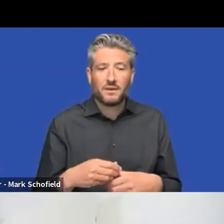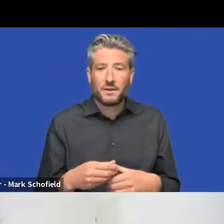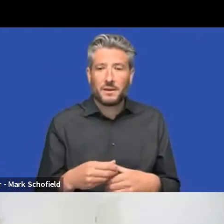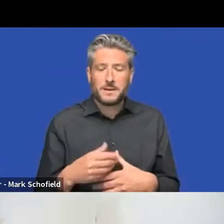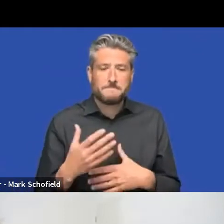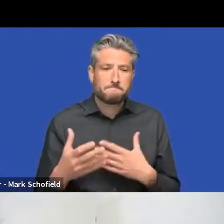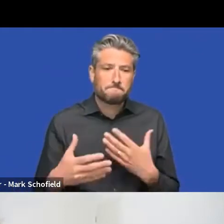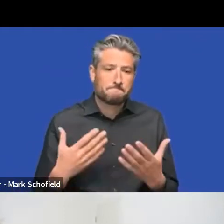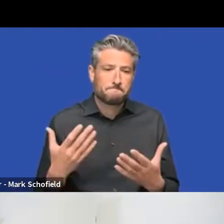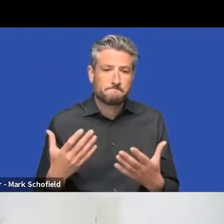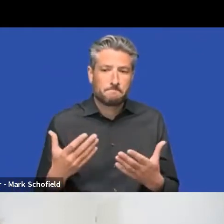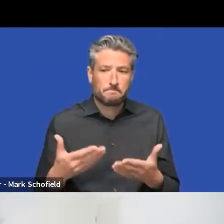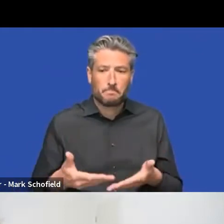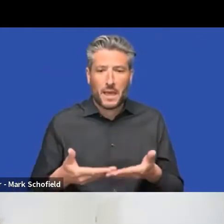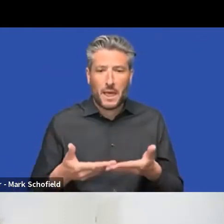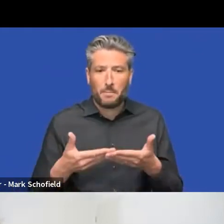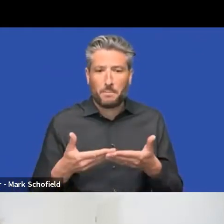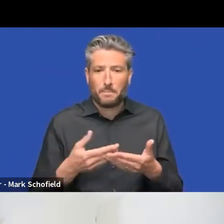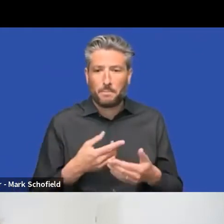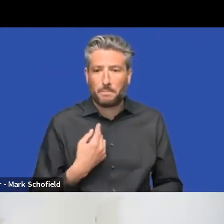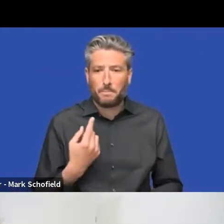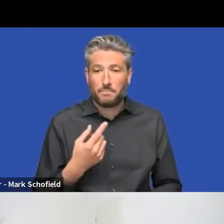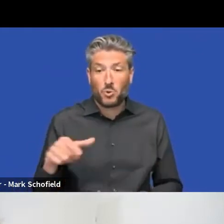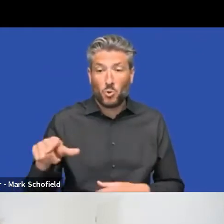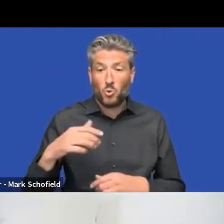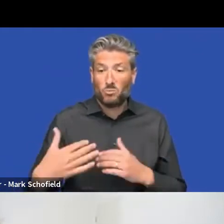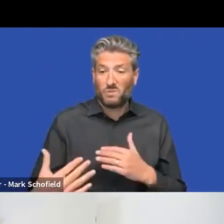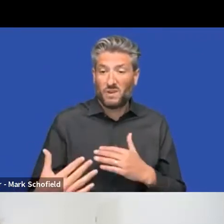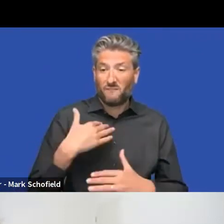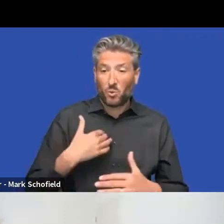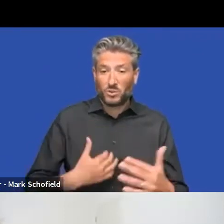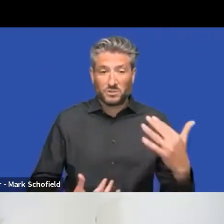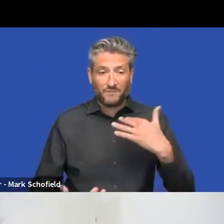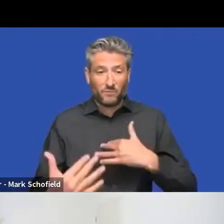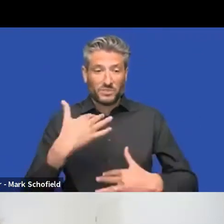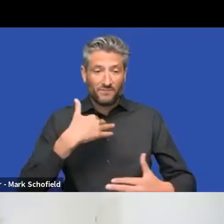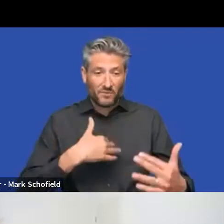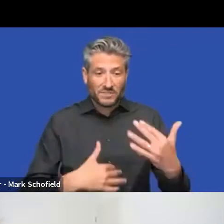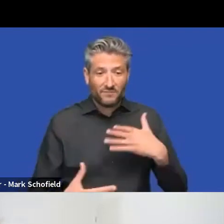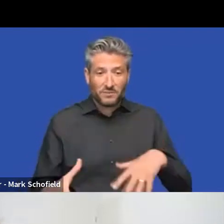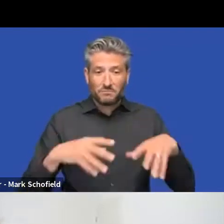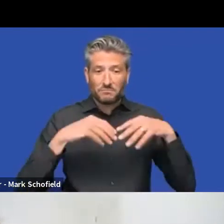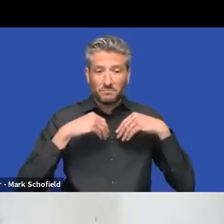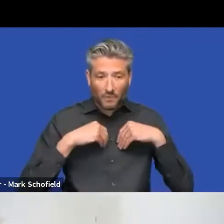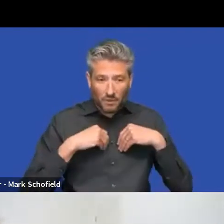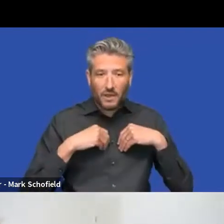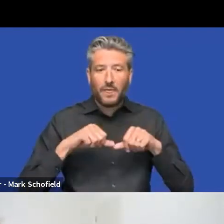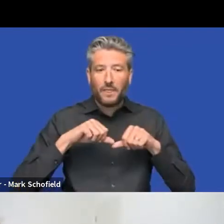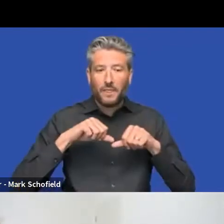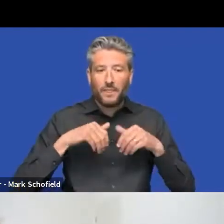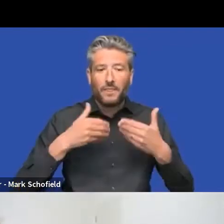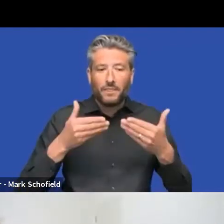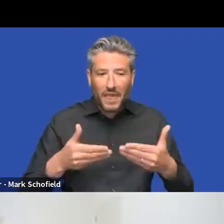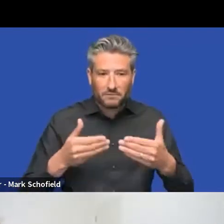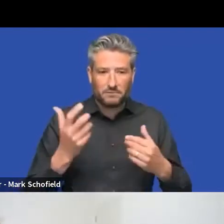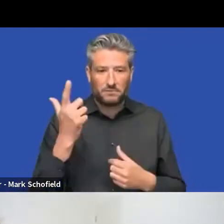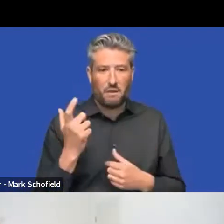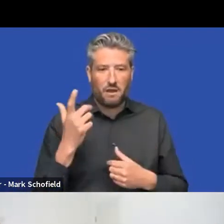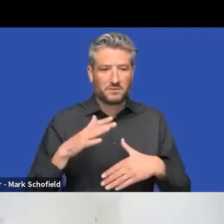have an influence on, on how stuff is done before we actually start doing anything. Uh, so that's, uh, that's the first way.